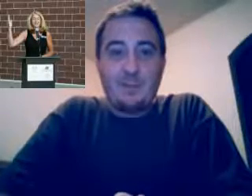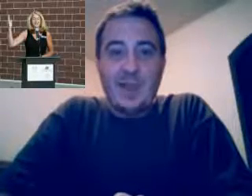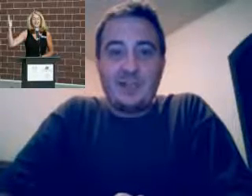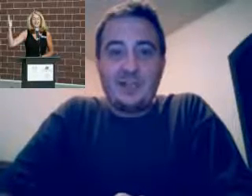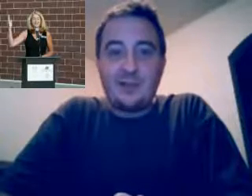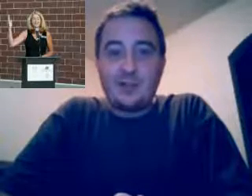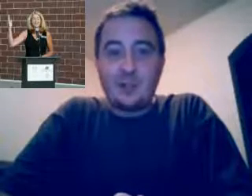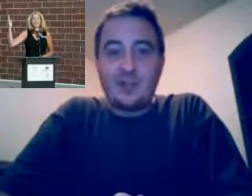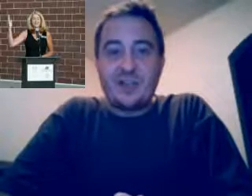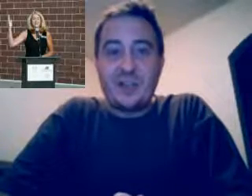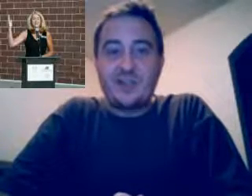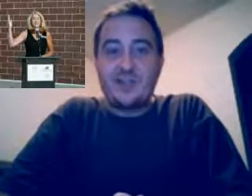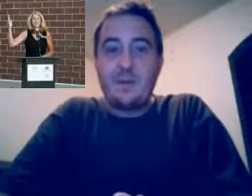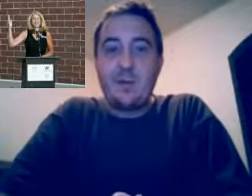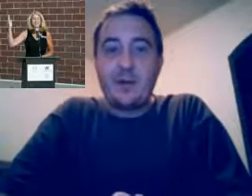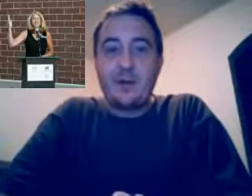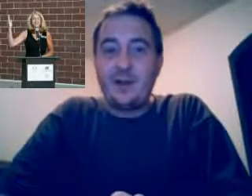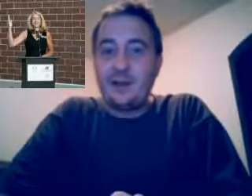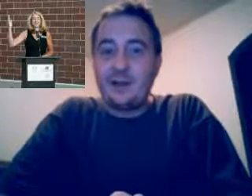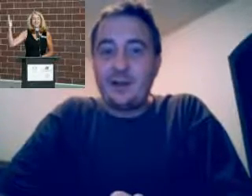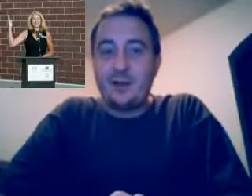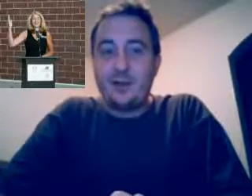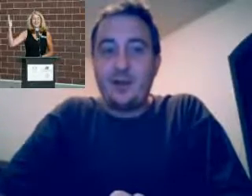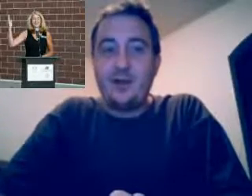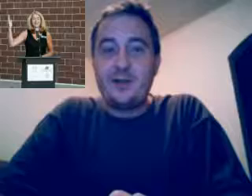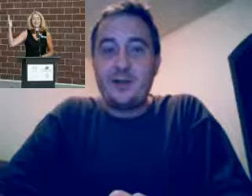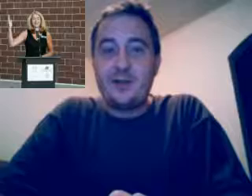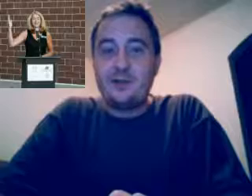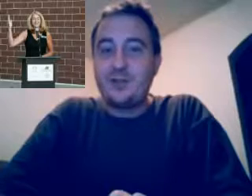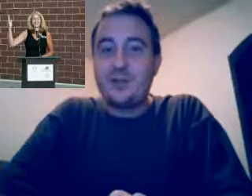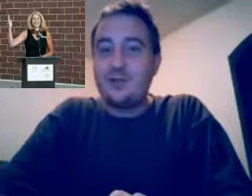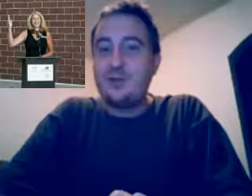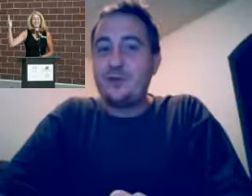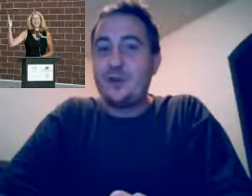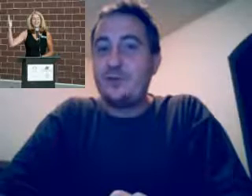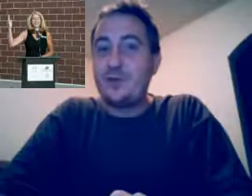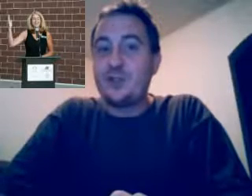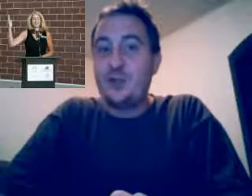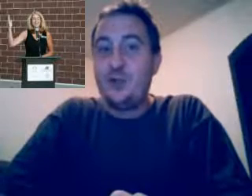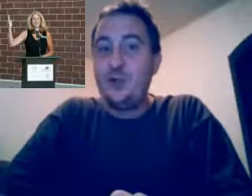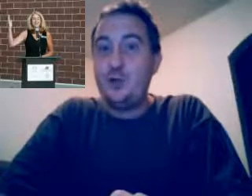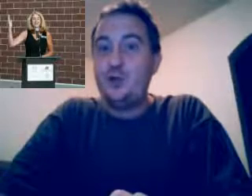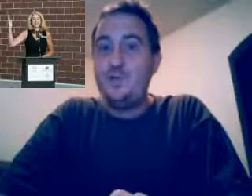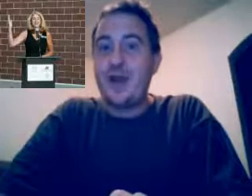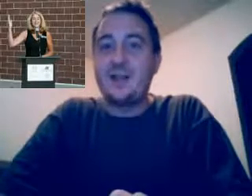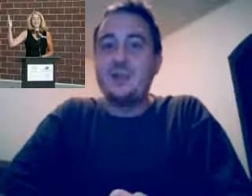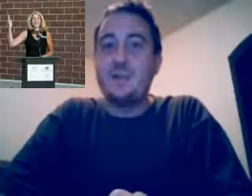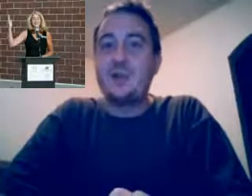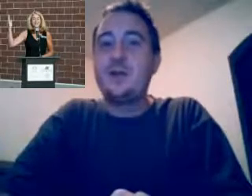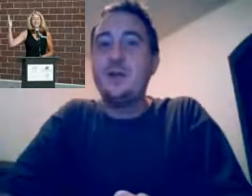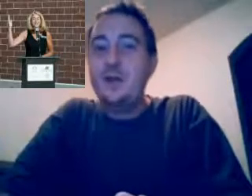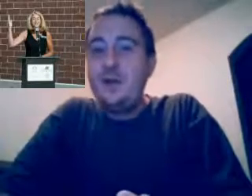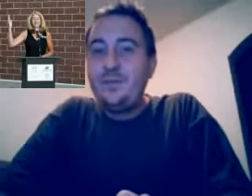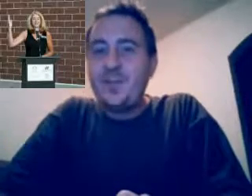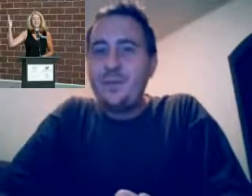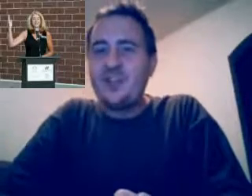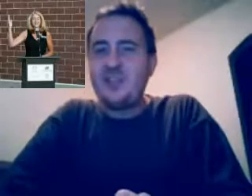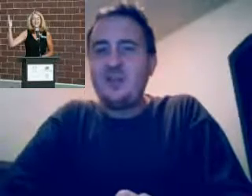mansion, the Georgia Nelson building at the Grayland Country Day School in Denver. It's a huge, massive building. The mission